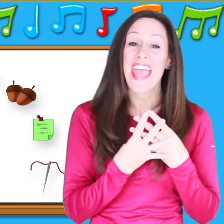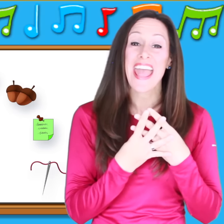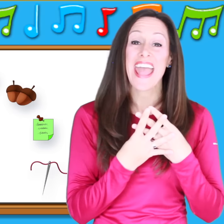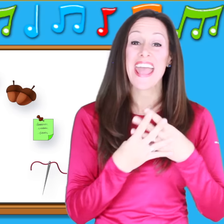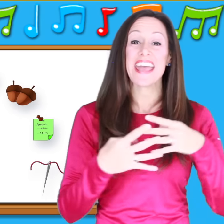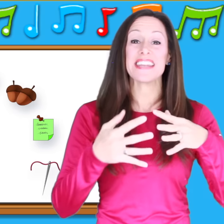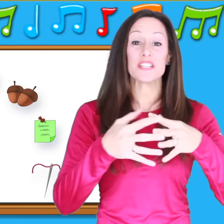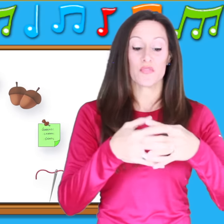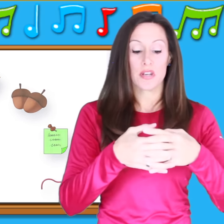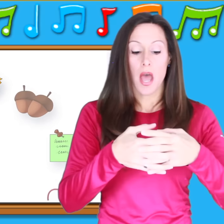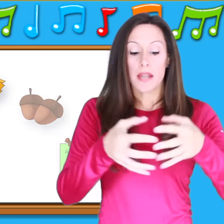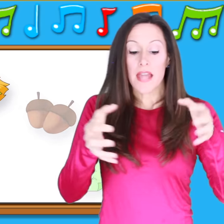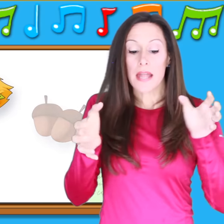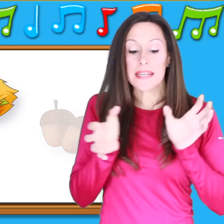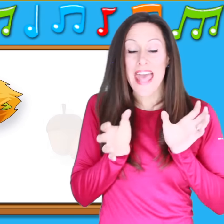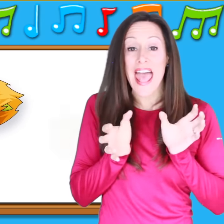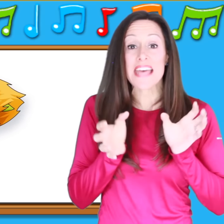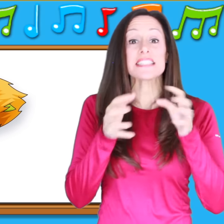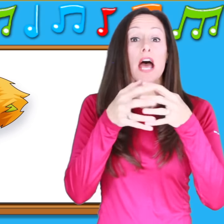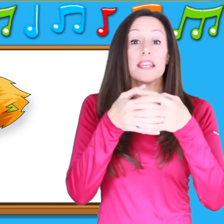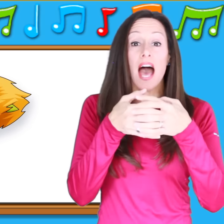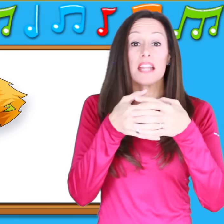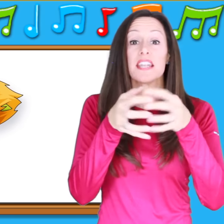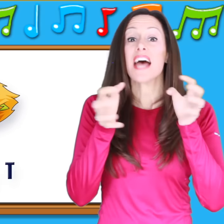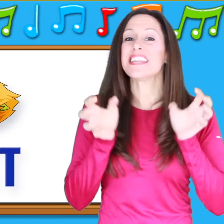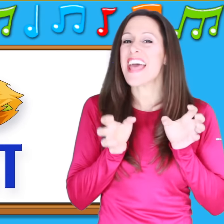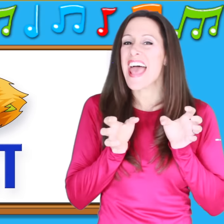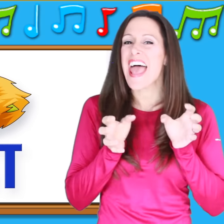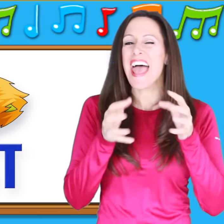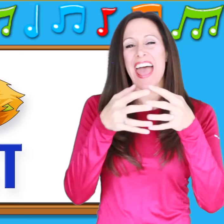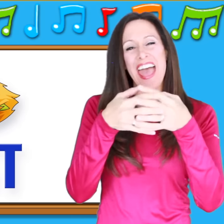is for n-n-nest, n-n-nest